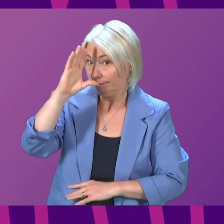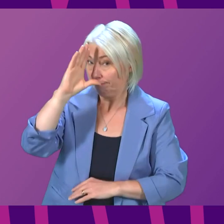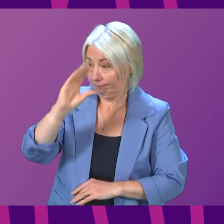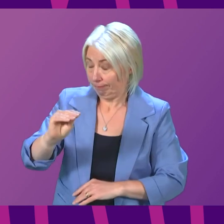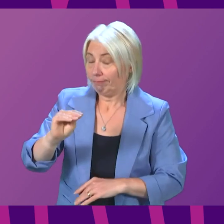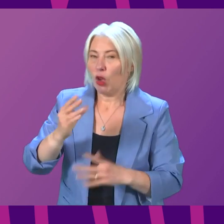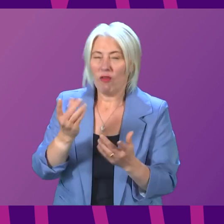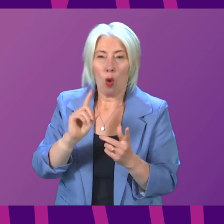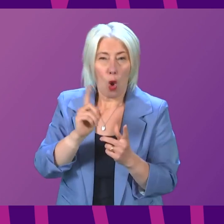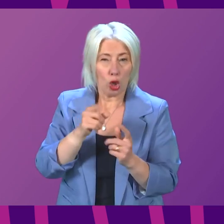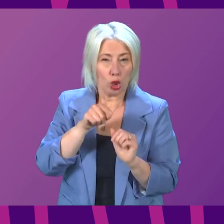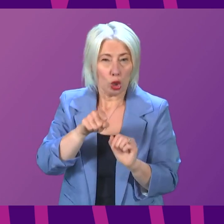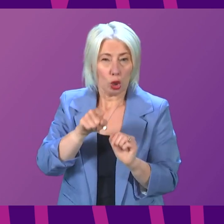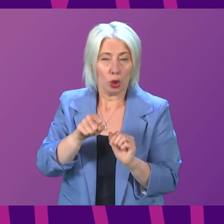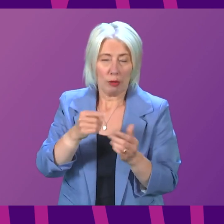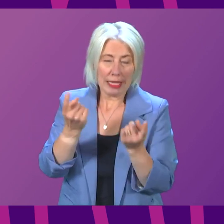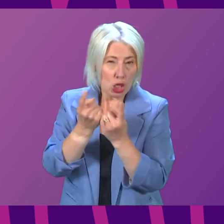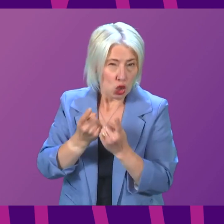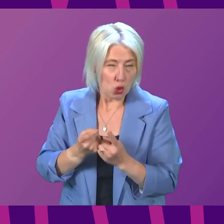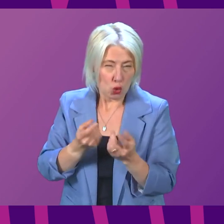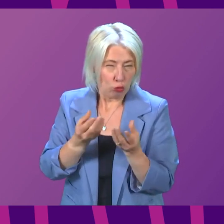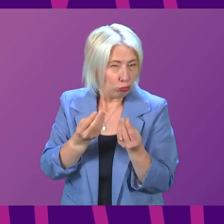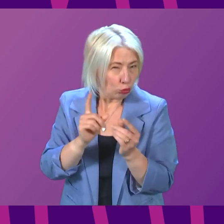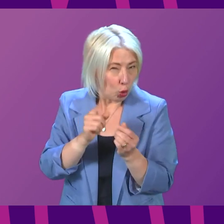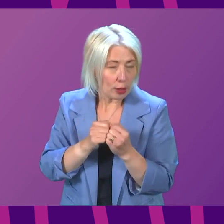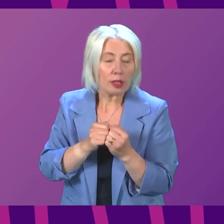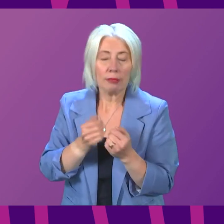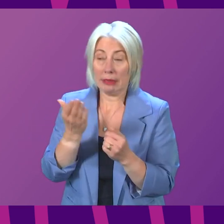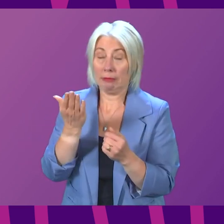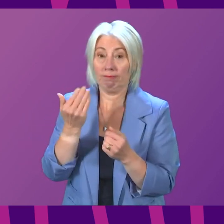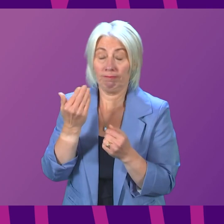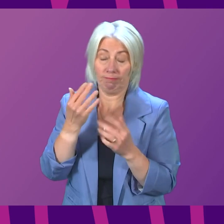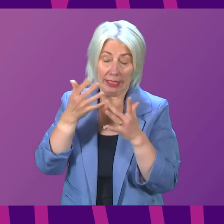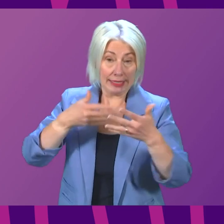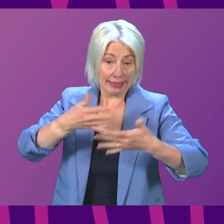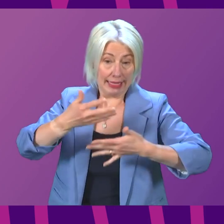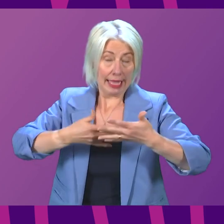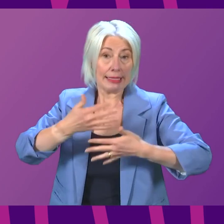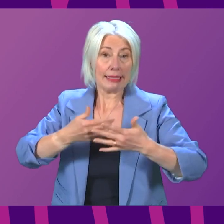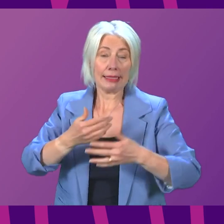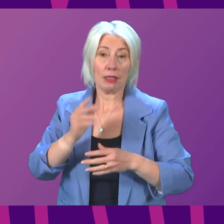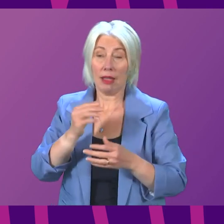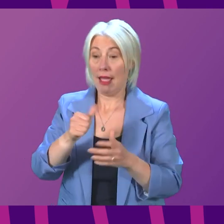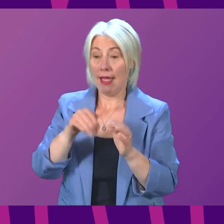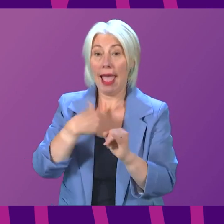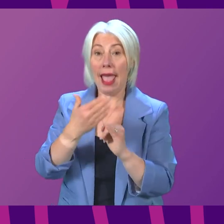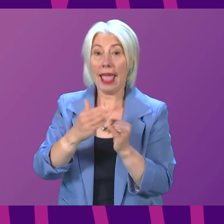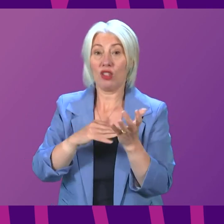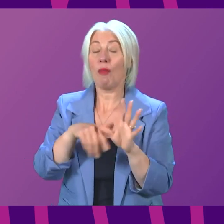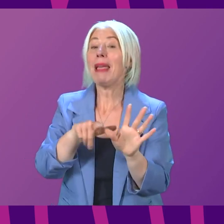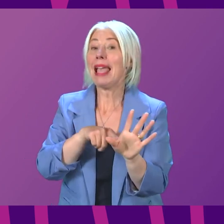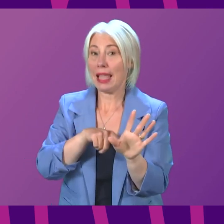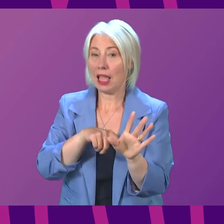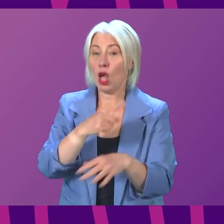the substance of the issue. So, we saw the latest diagnostic stats at the end of May. There were